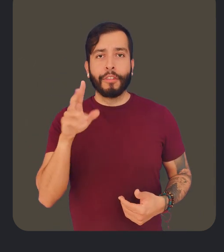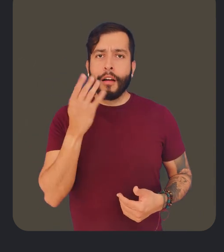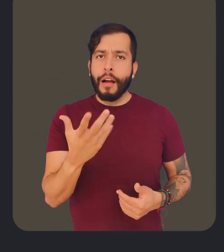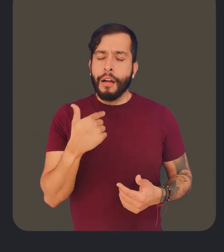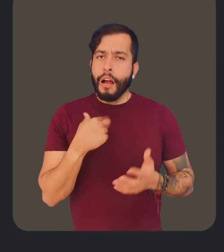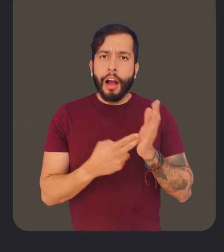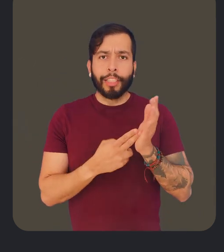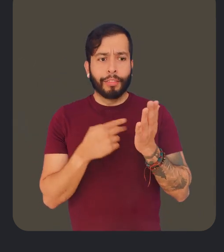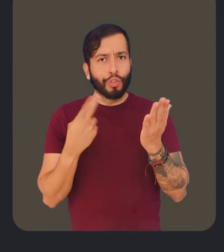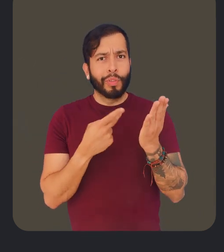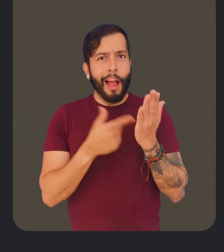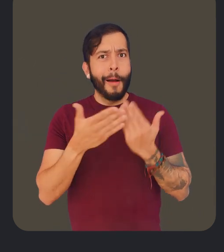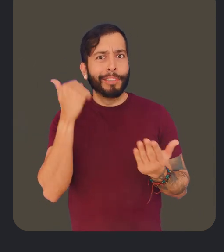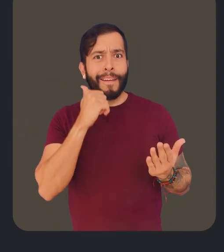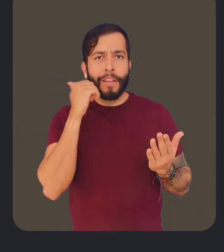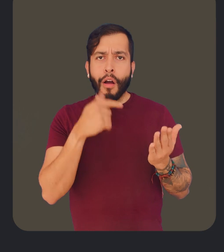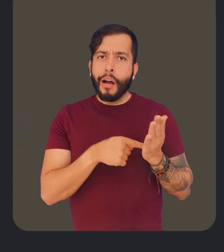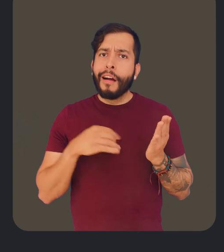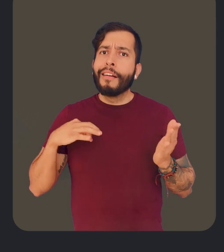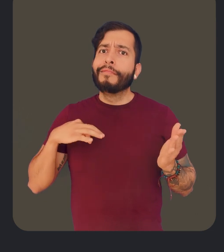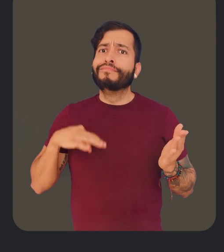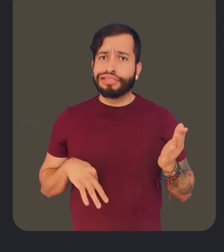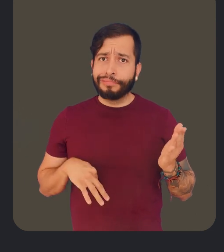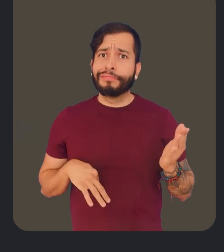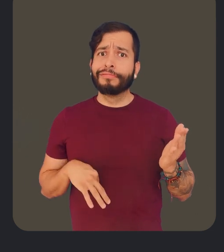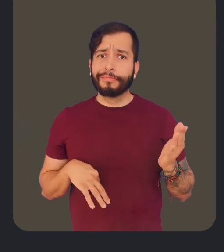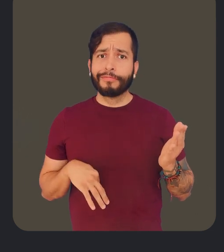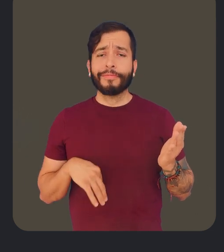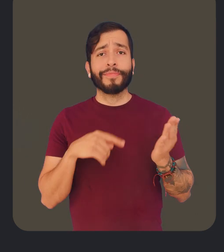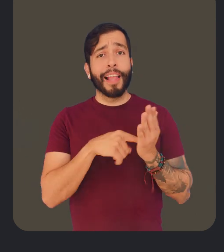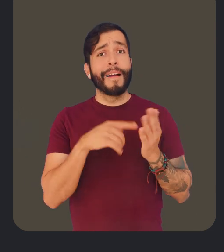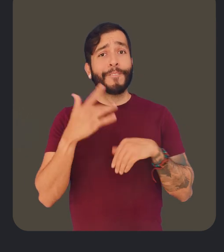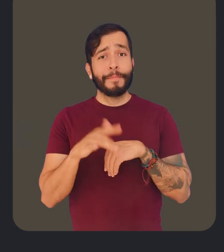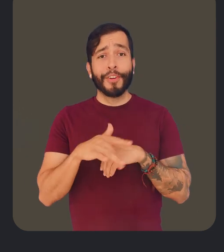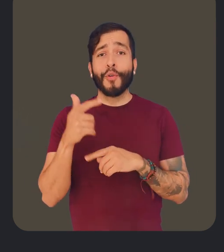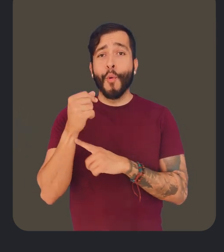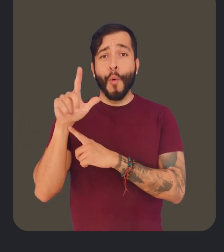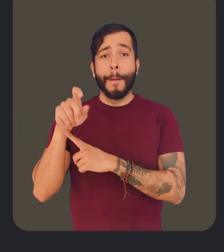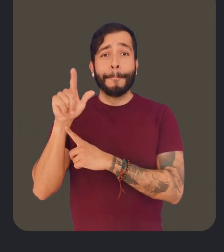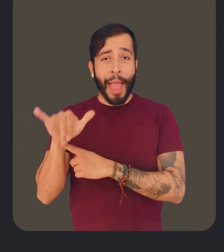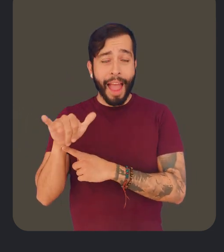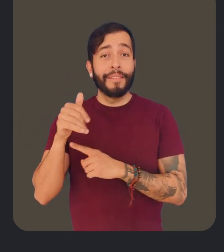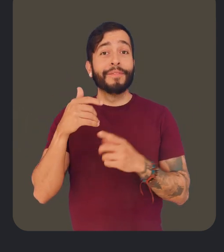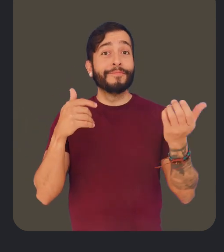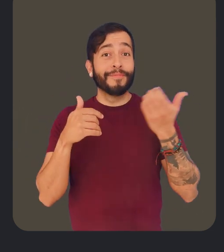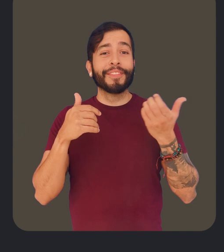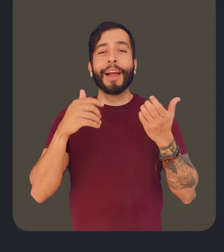I can honestly say that I've been using this app almost daily and I've found it so useful. Magnifier is available on Google Play for Pixel 5 or